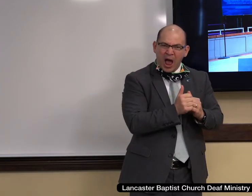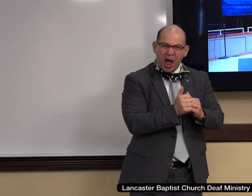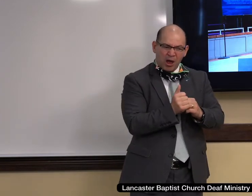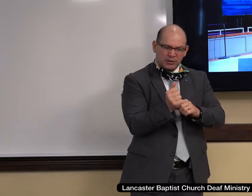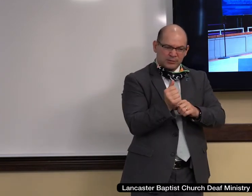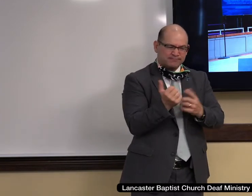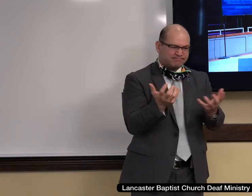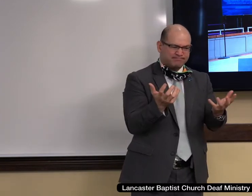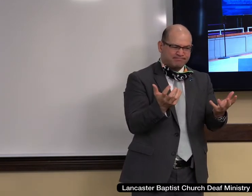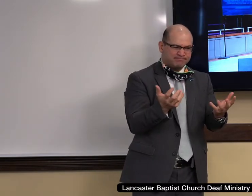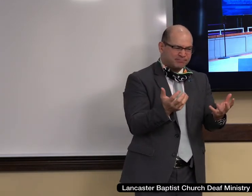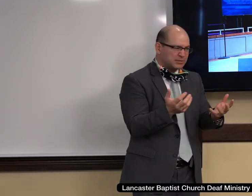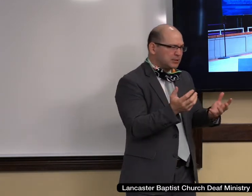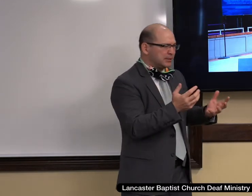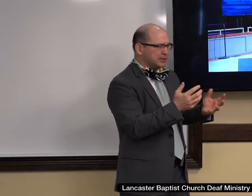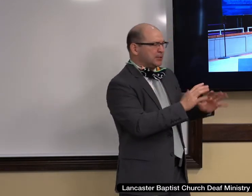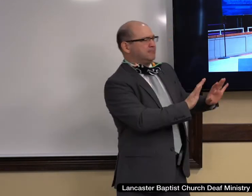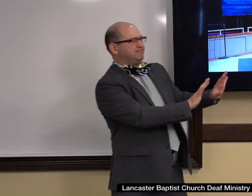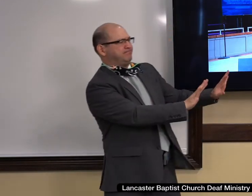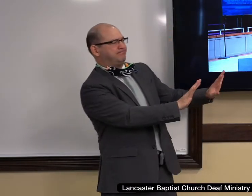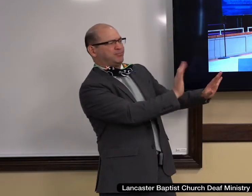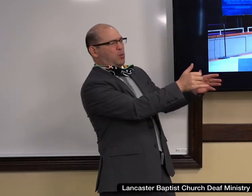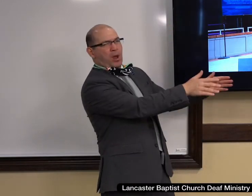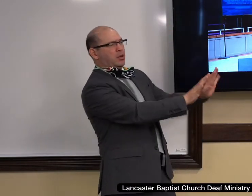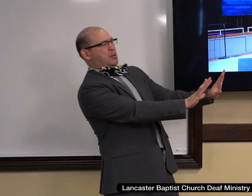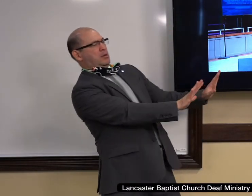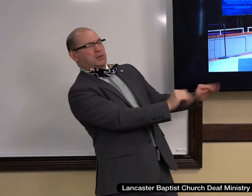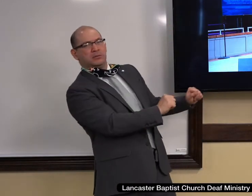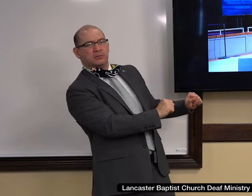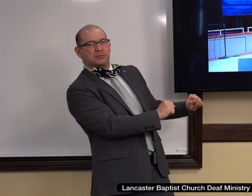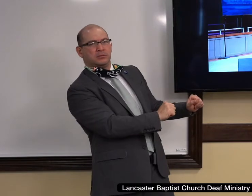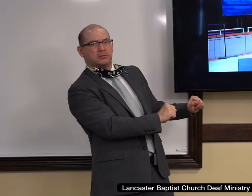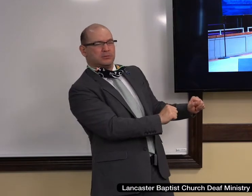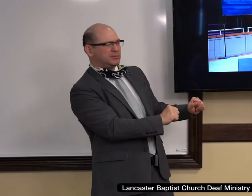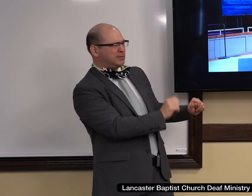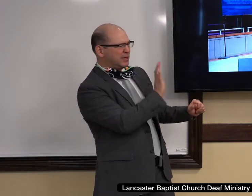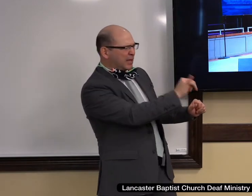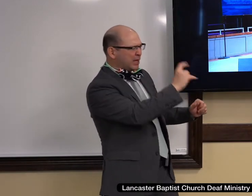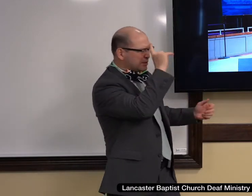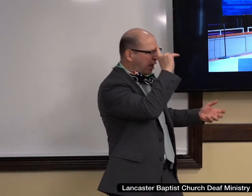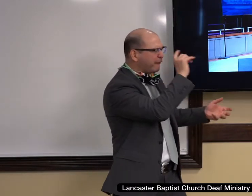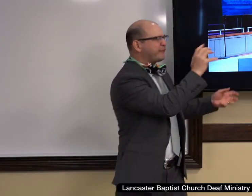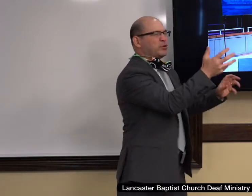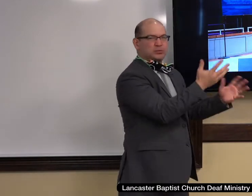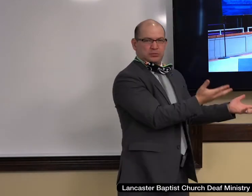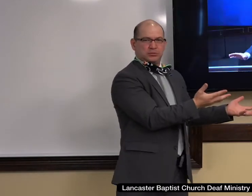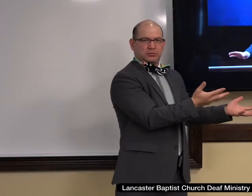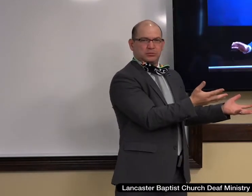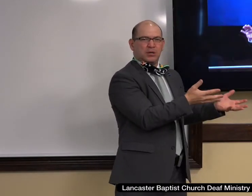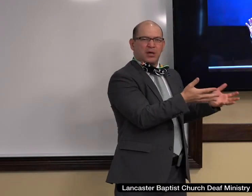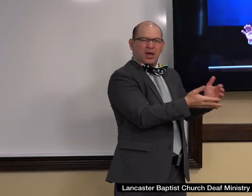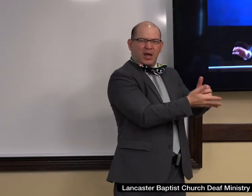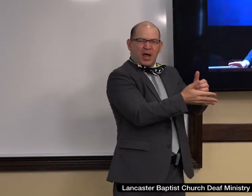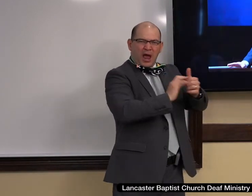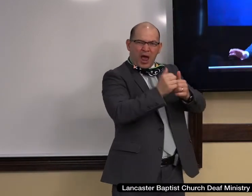relativism? The only way possible is to build your life on the rock on the cornerstone, Jesus